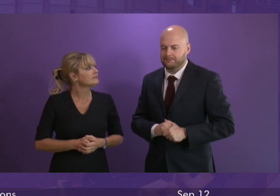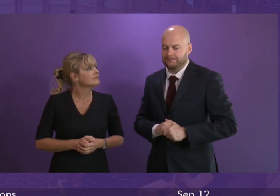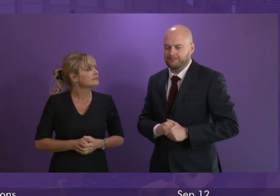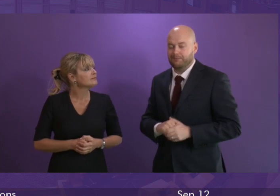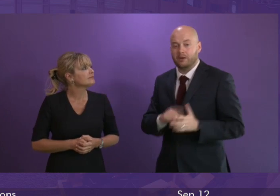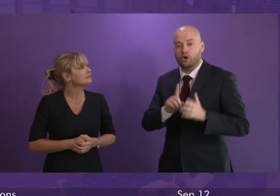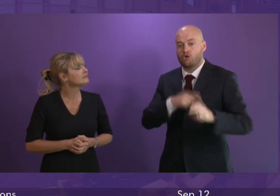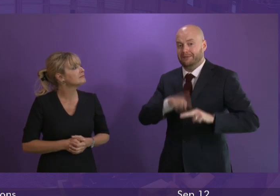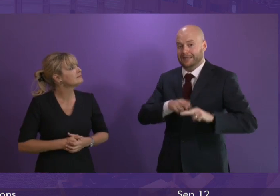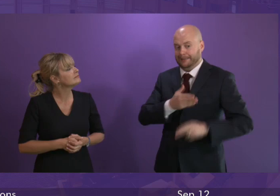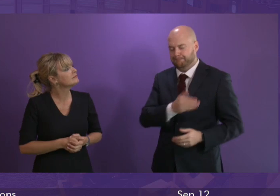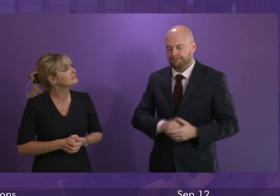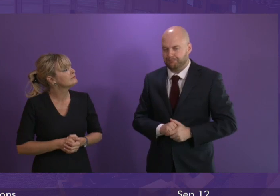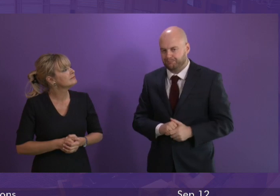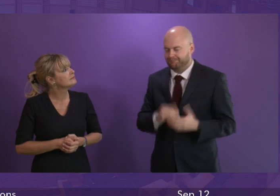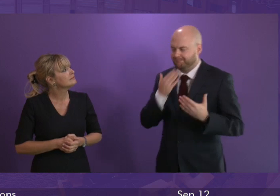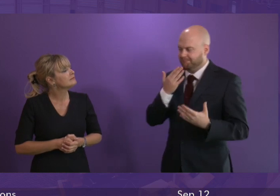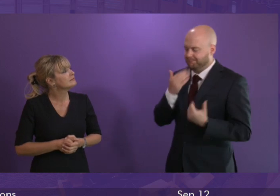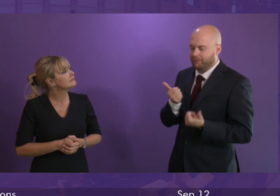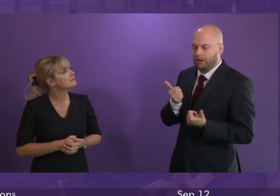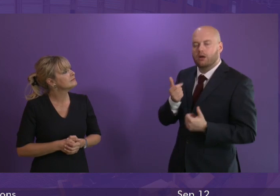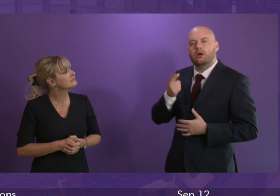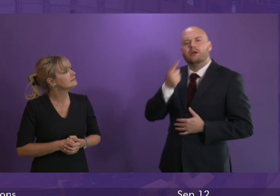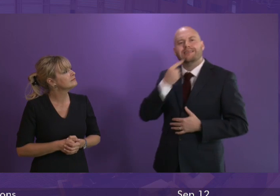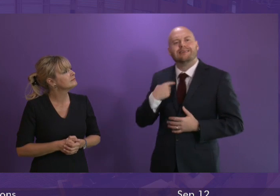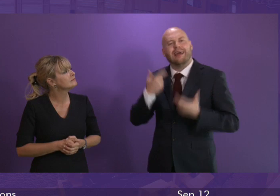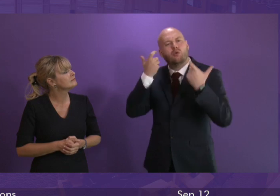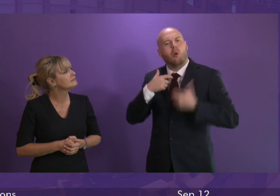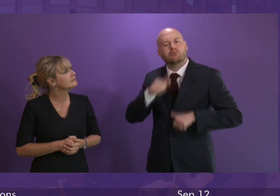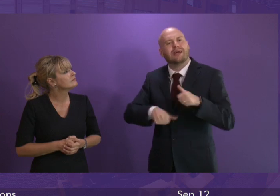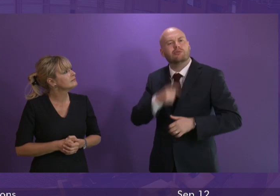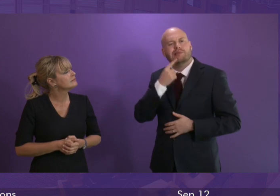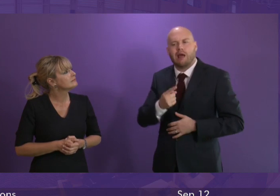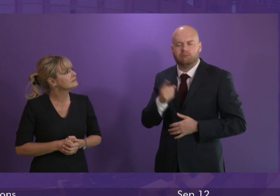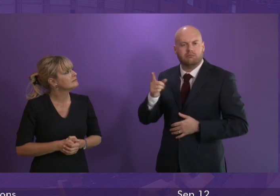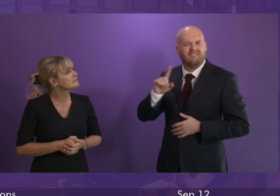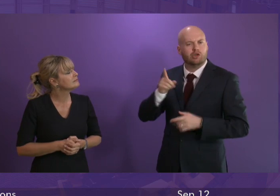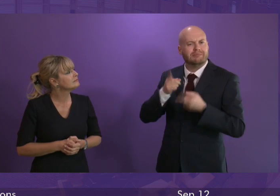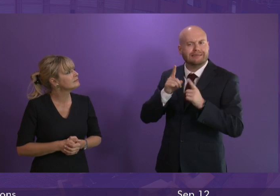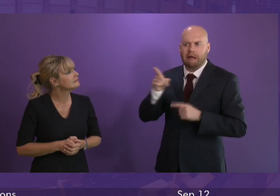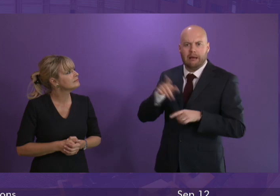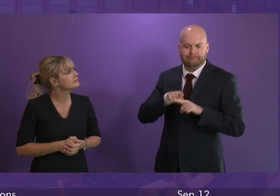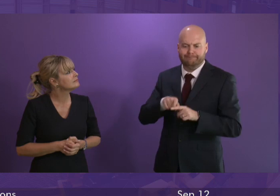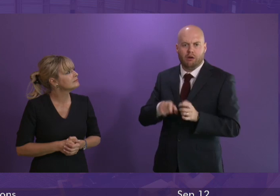thank you first minister yesterday the court of session ruled that the first minister acted unlawfully by prologuing the